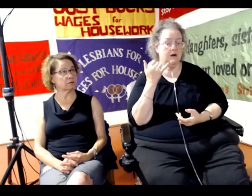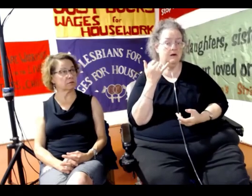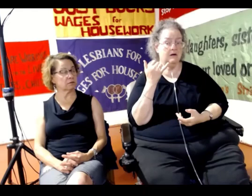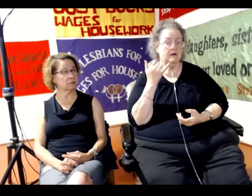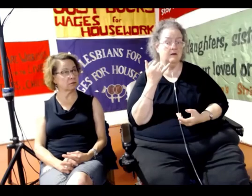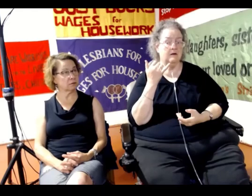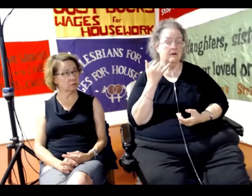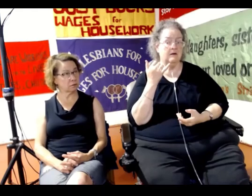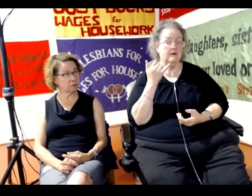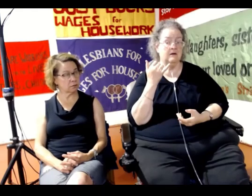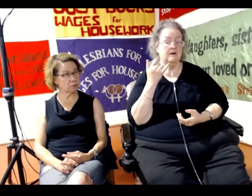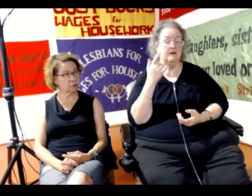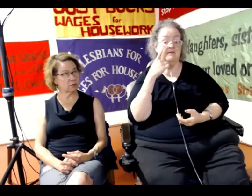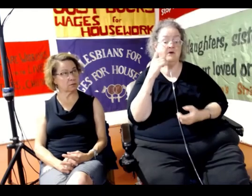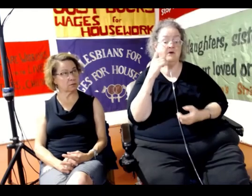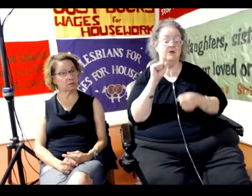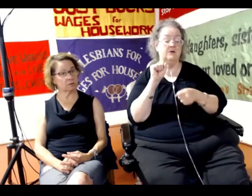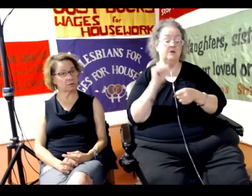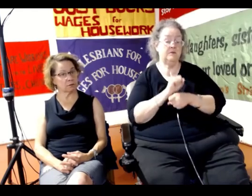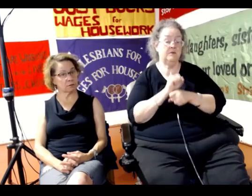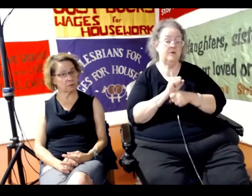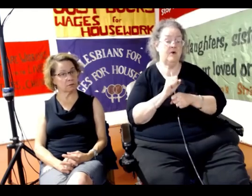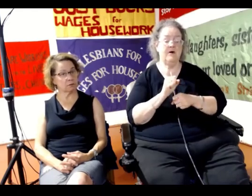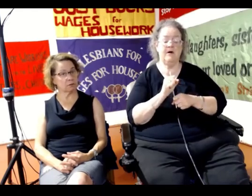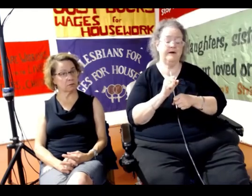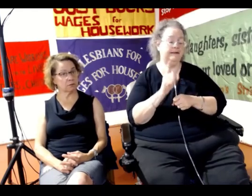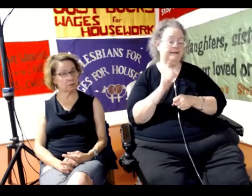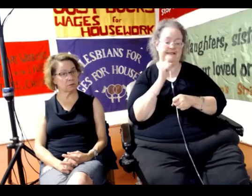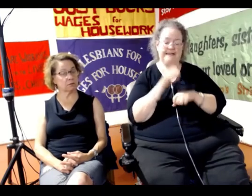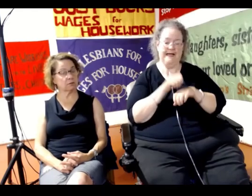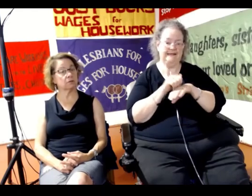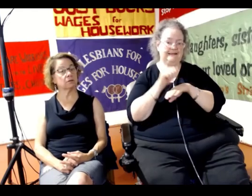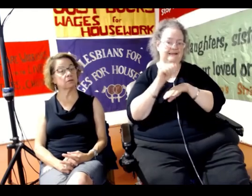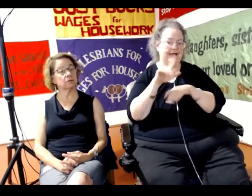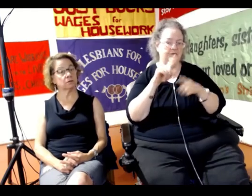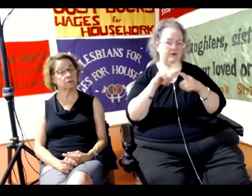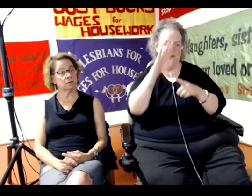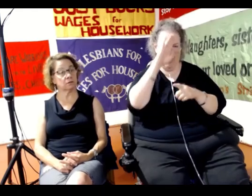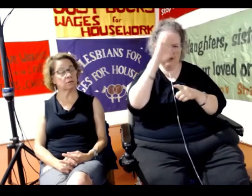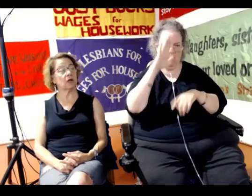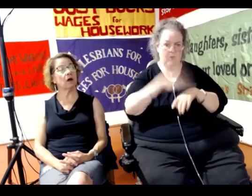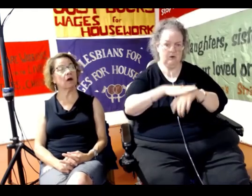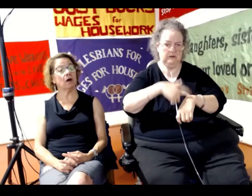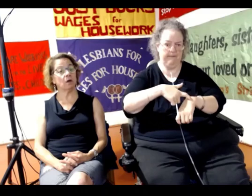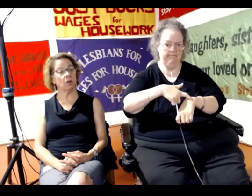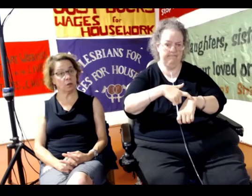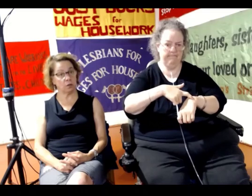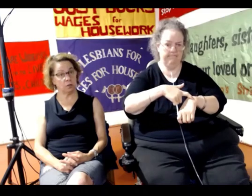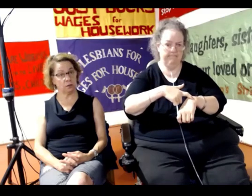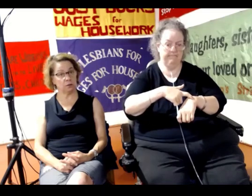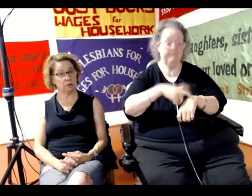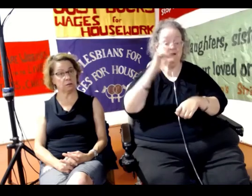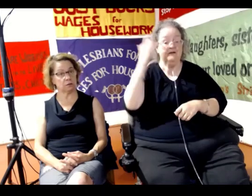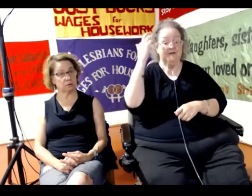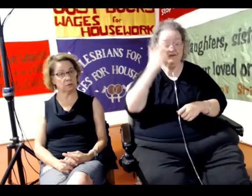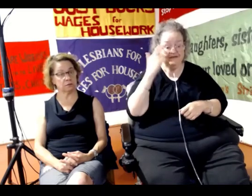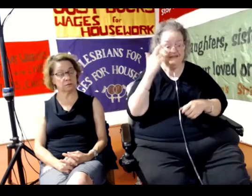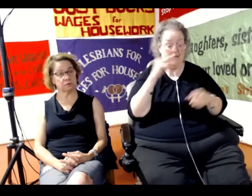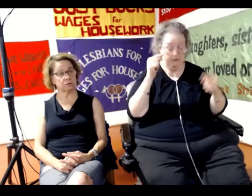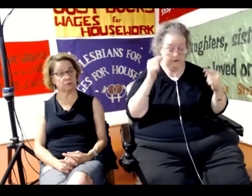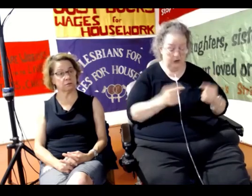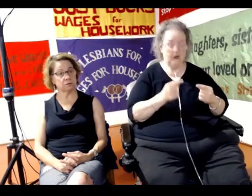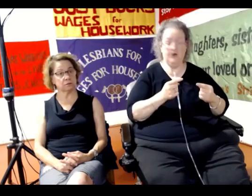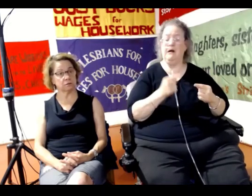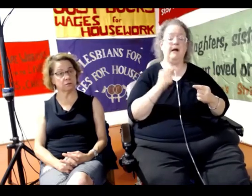the employer failed to send him to the hospital in time. That was the reason. There was no transport